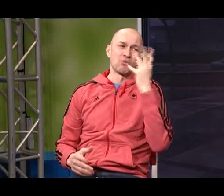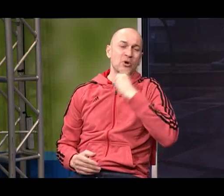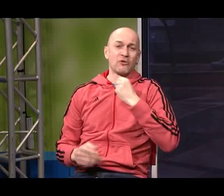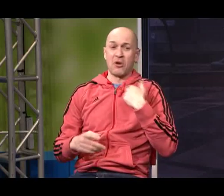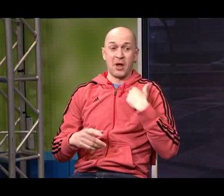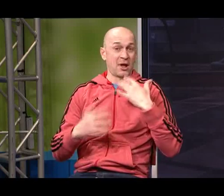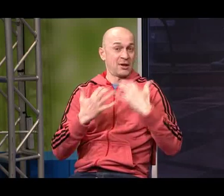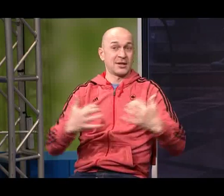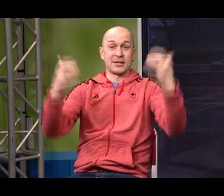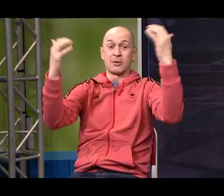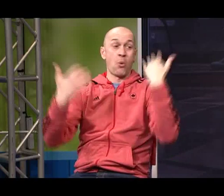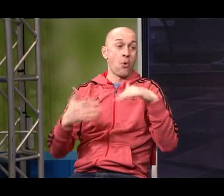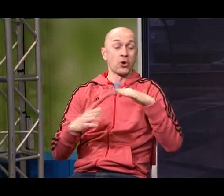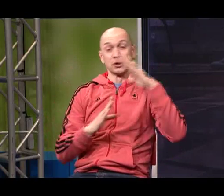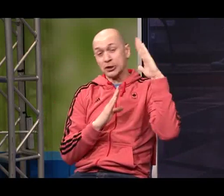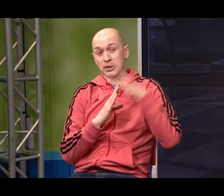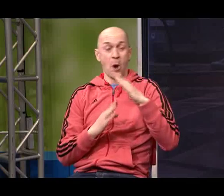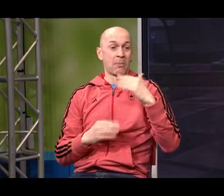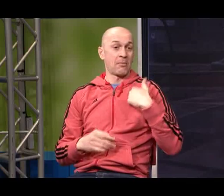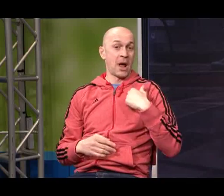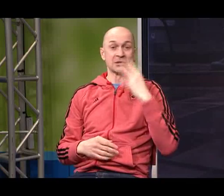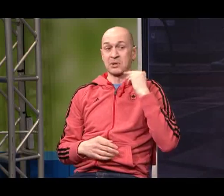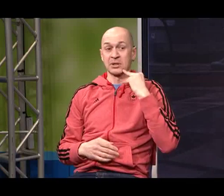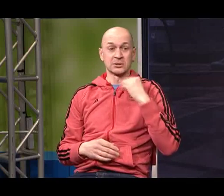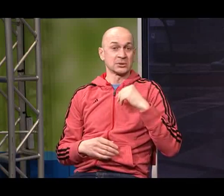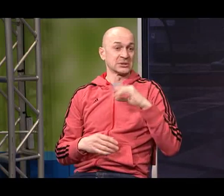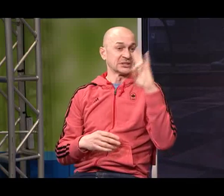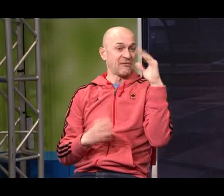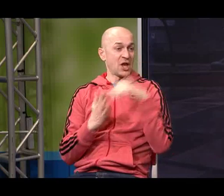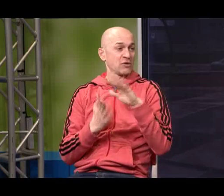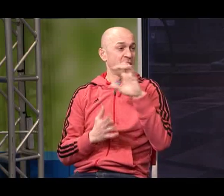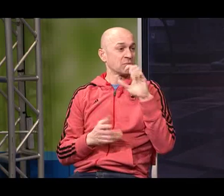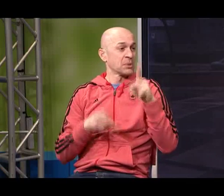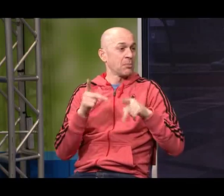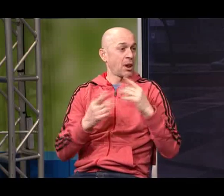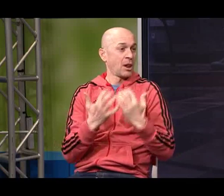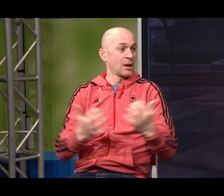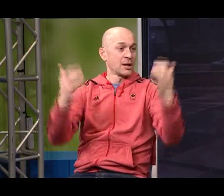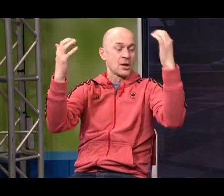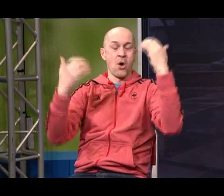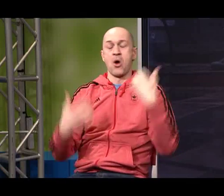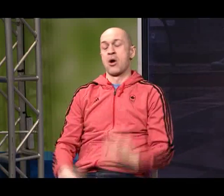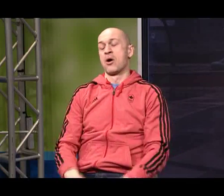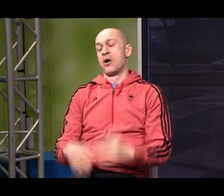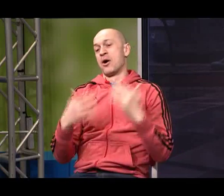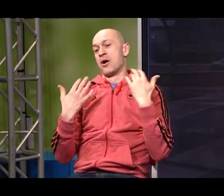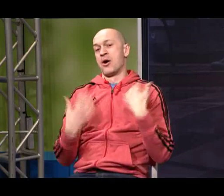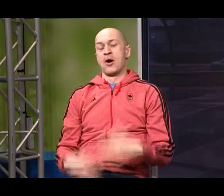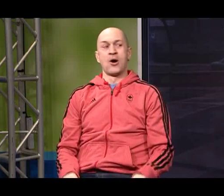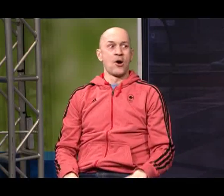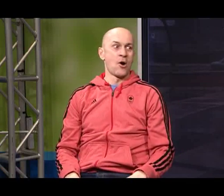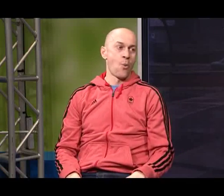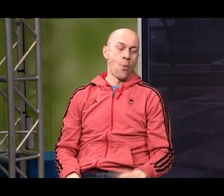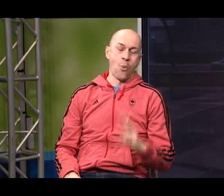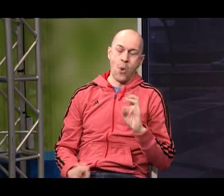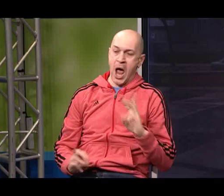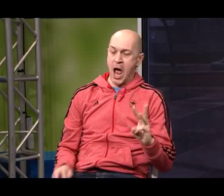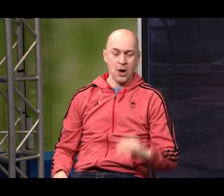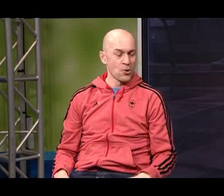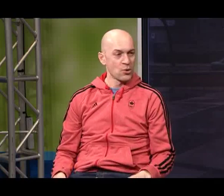I love to do but you know you're right when there is a large audience and I've been in front of thousands and thousands of people and it is